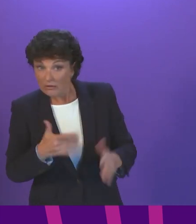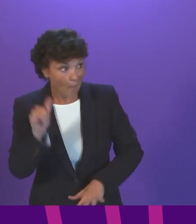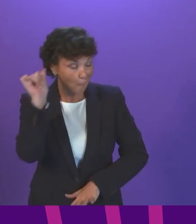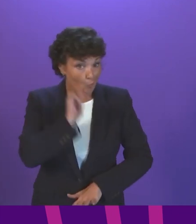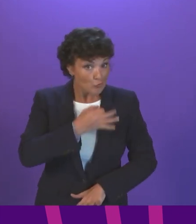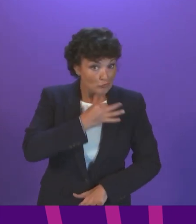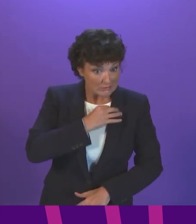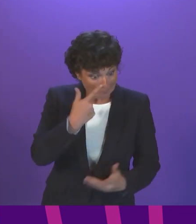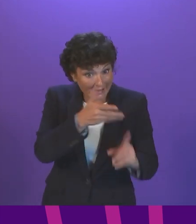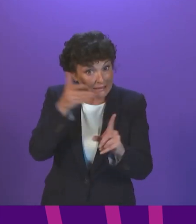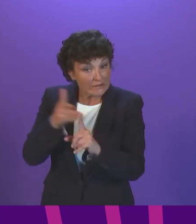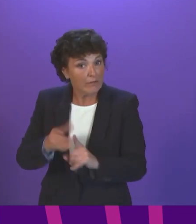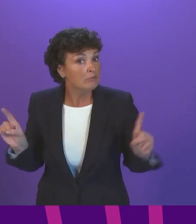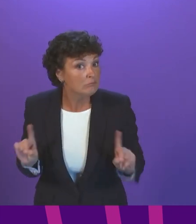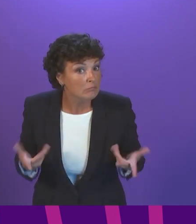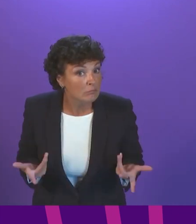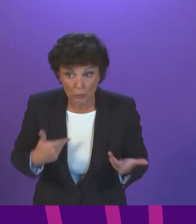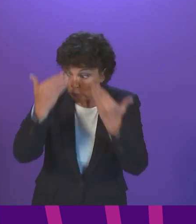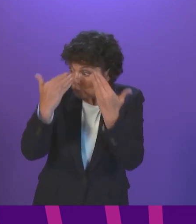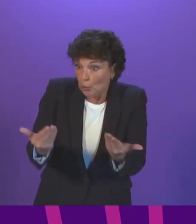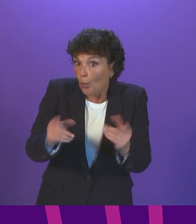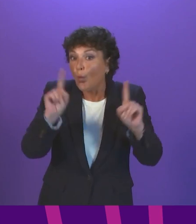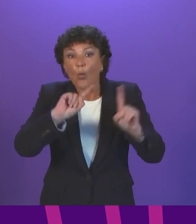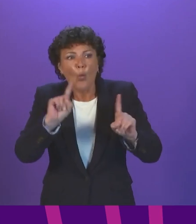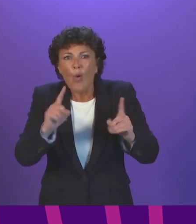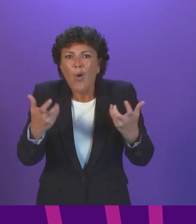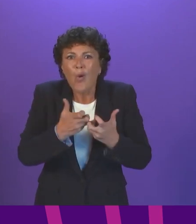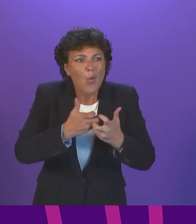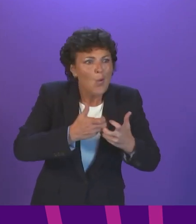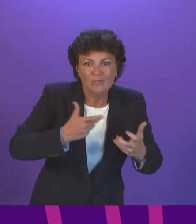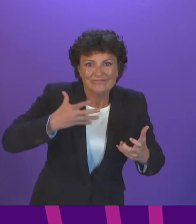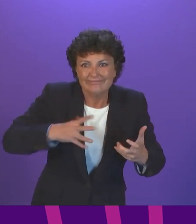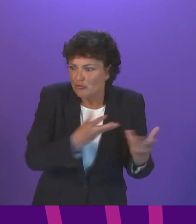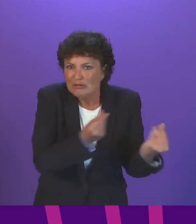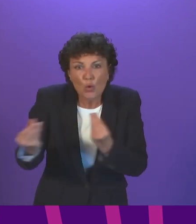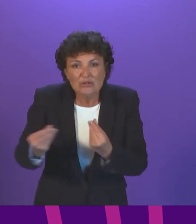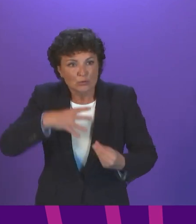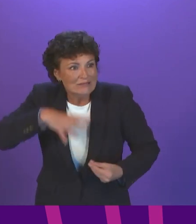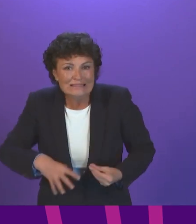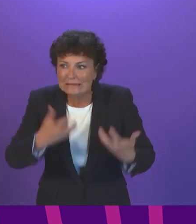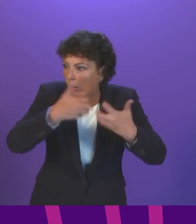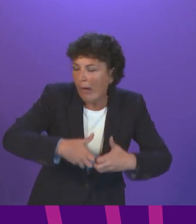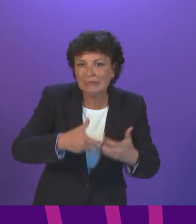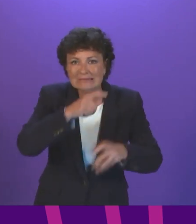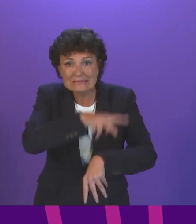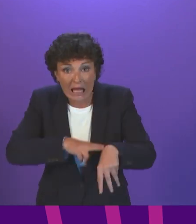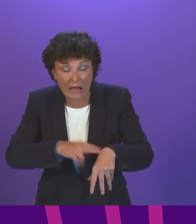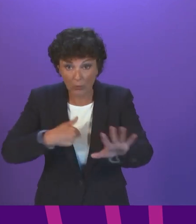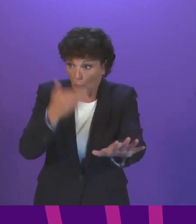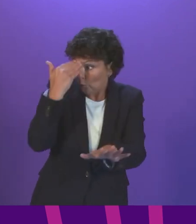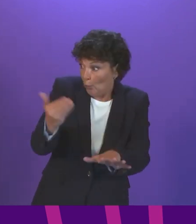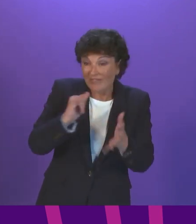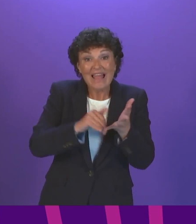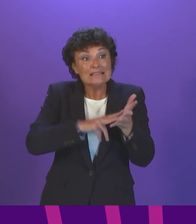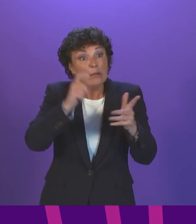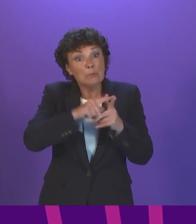have even been identified. We don't know what infrastructure will be needed. We don't know if the SNP will rule out extending